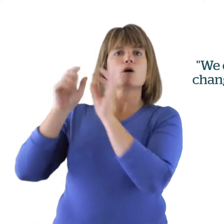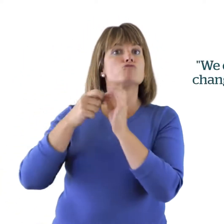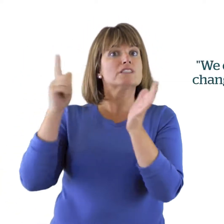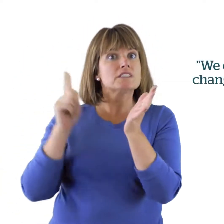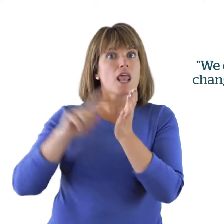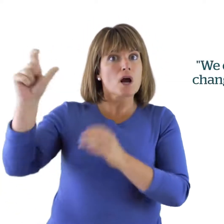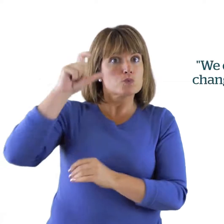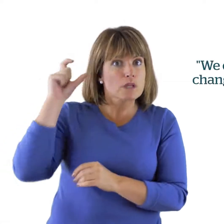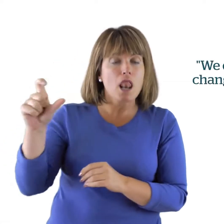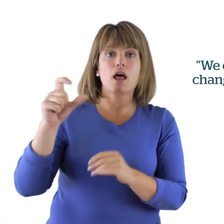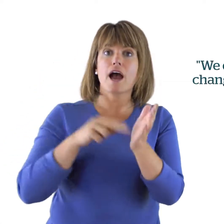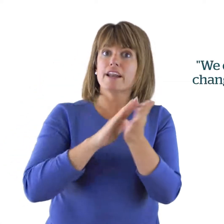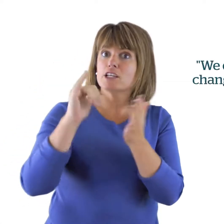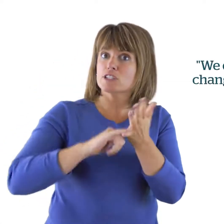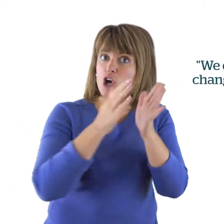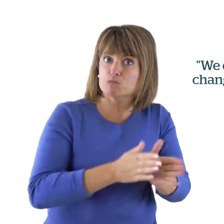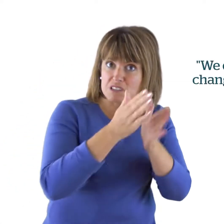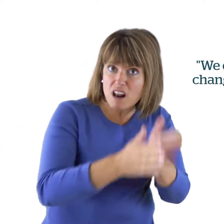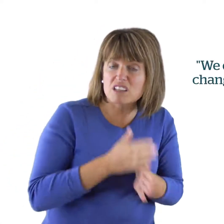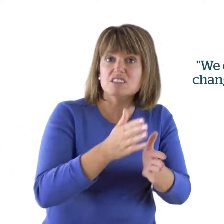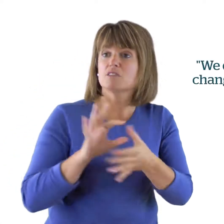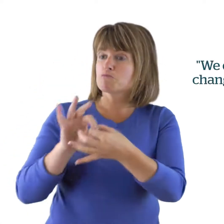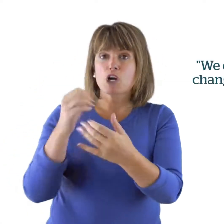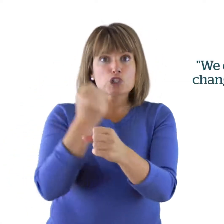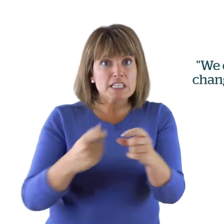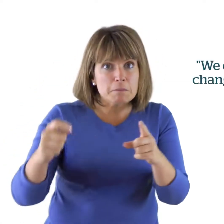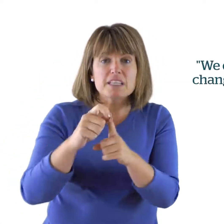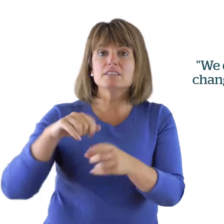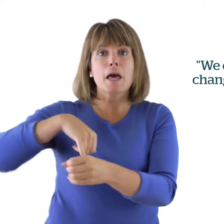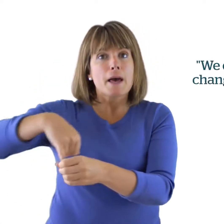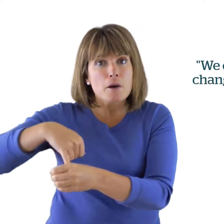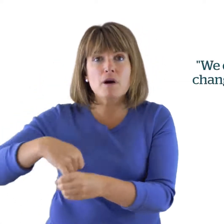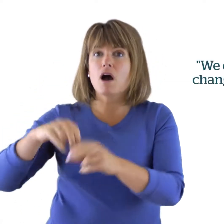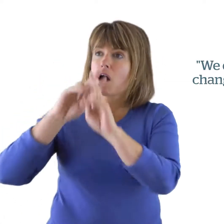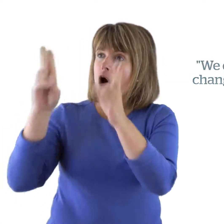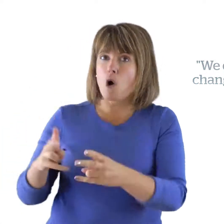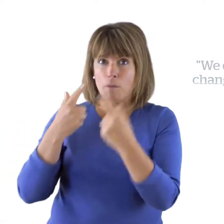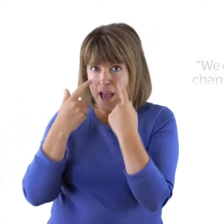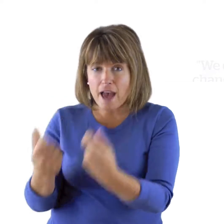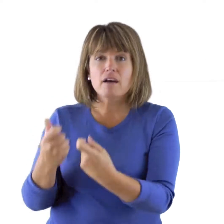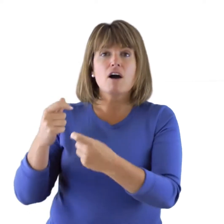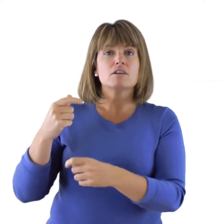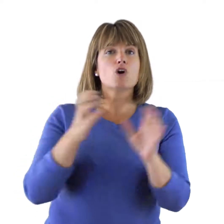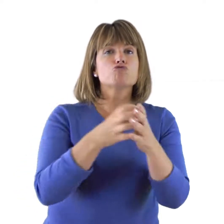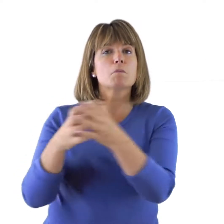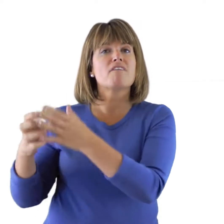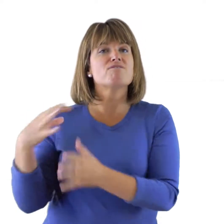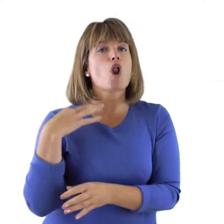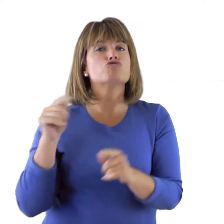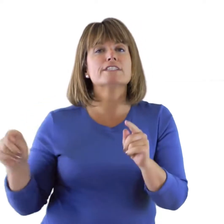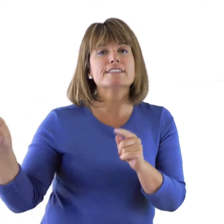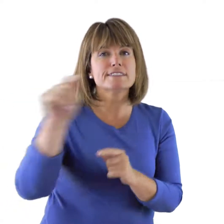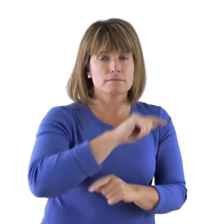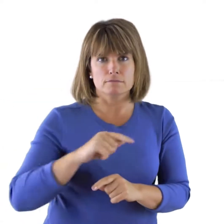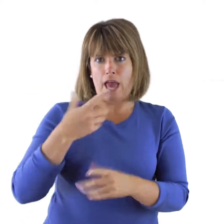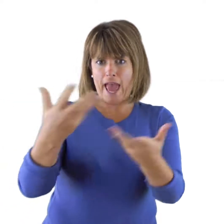GPs, pharmacies, care homes and voluntary groups and we have the influence to make change happen. We are working on a